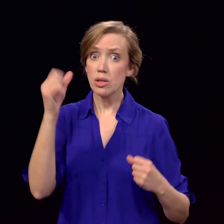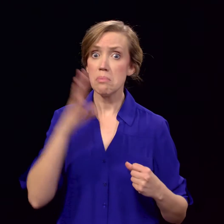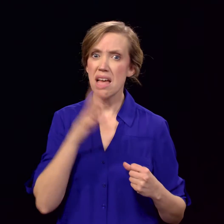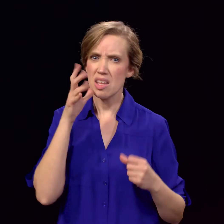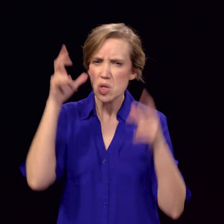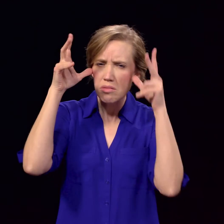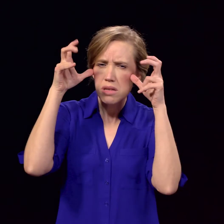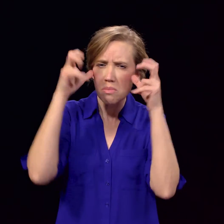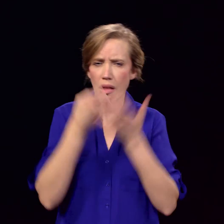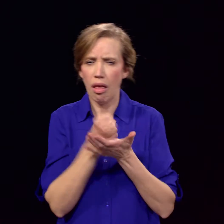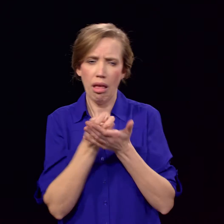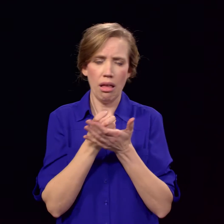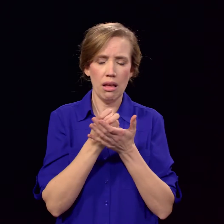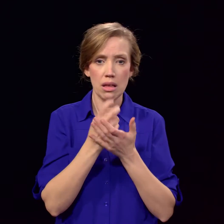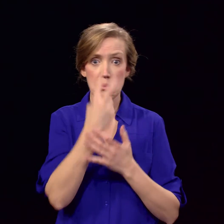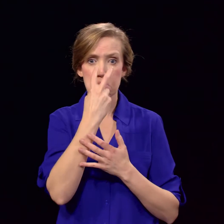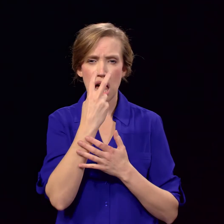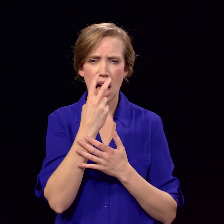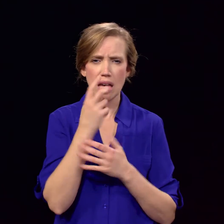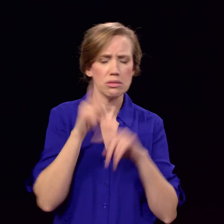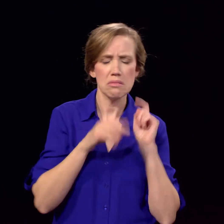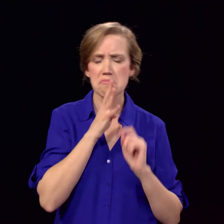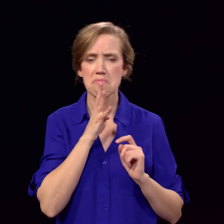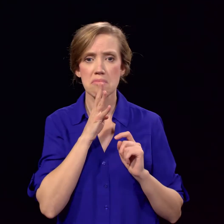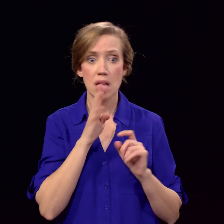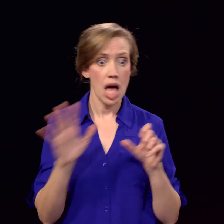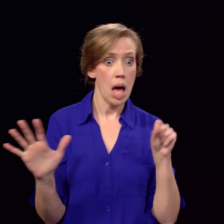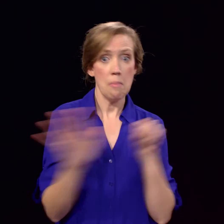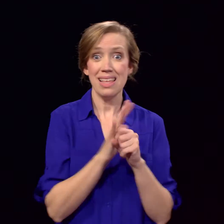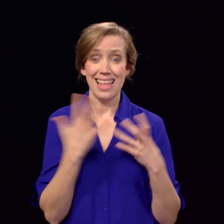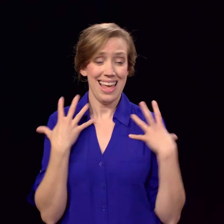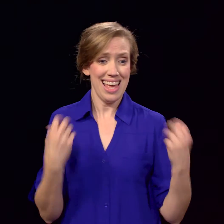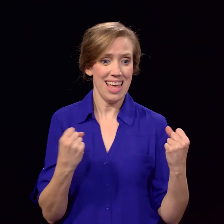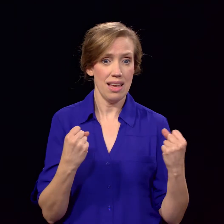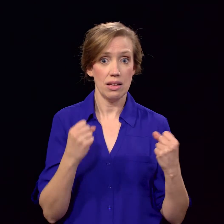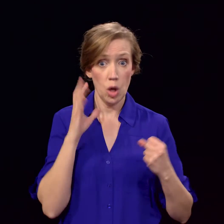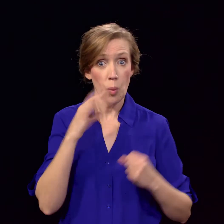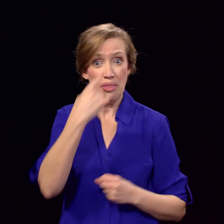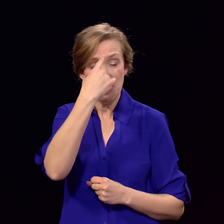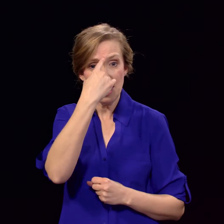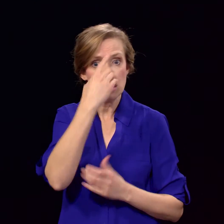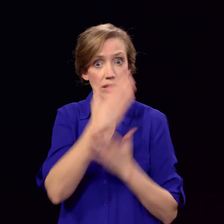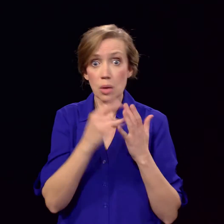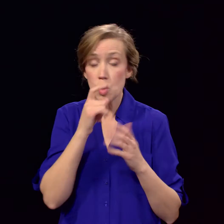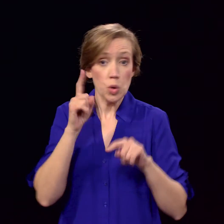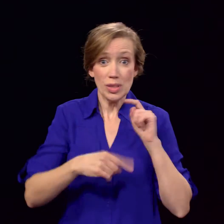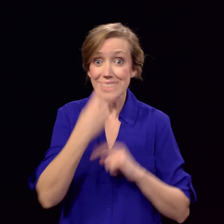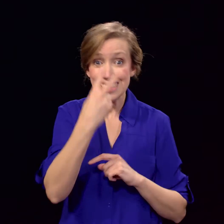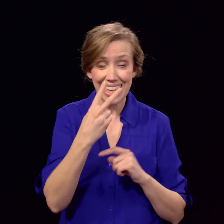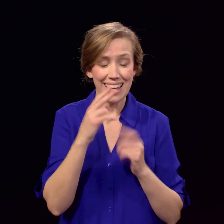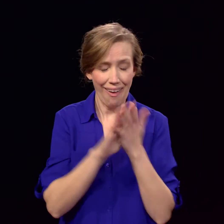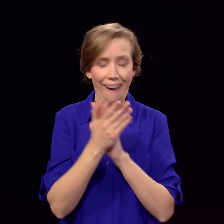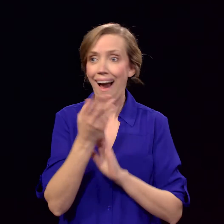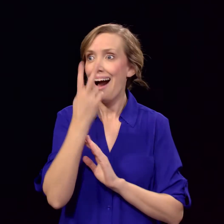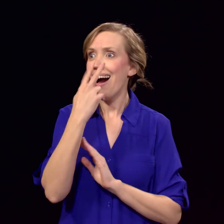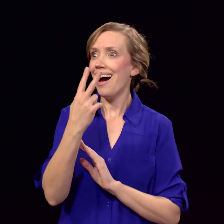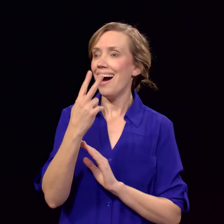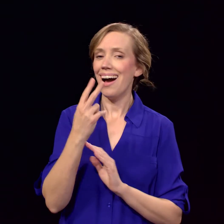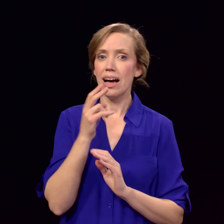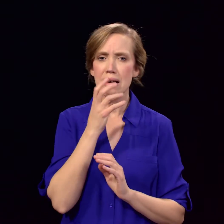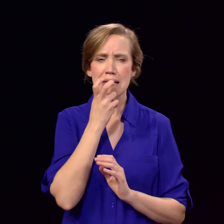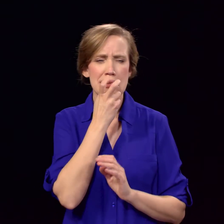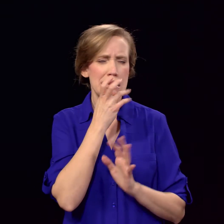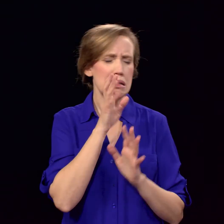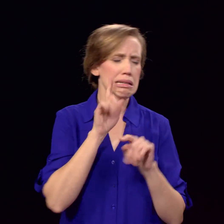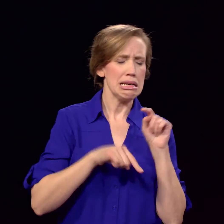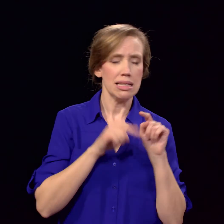He healed a man who was demon-possessed, blind and mute. The man was completely healed and you would think that someone who couldn't see was given his sight. Someone who couldn't